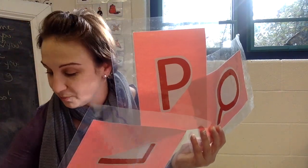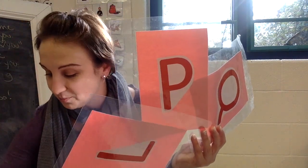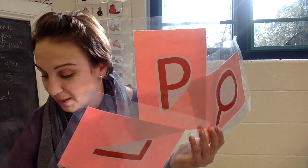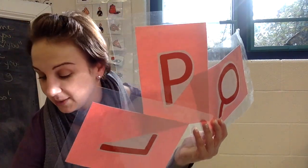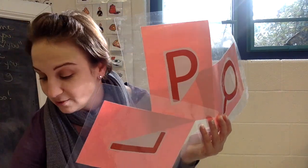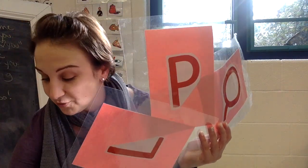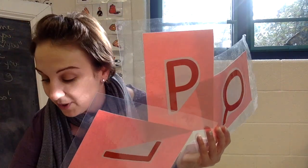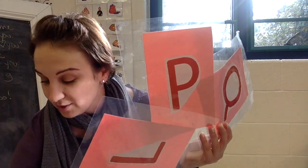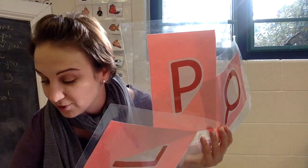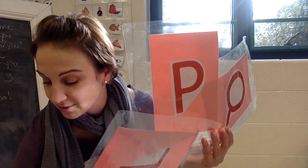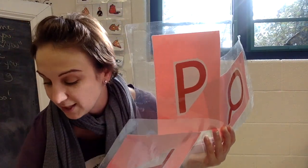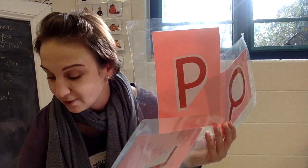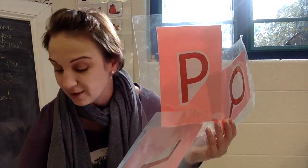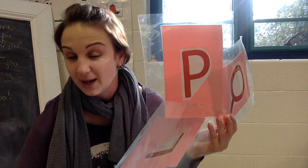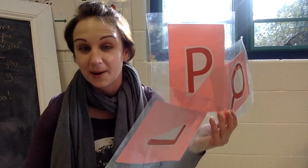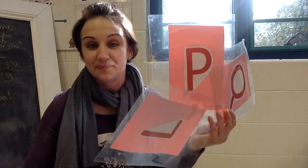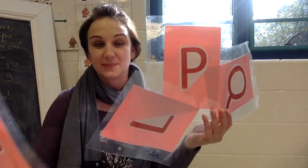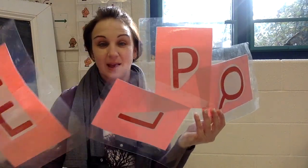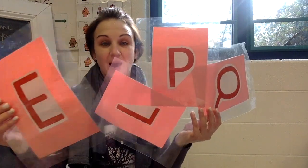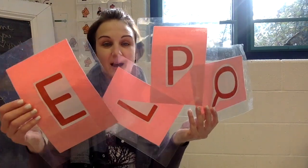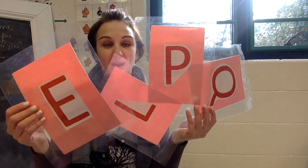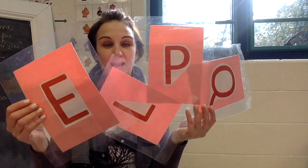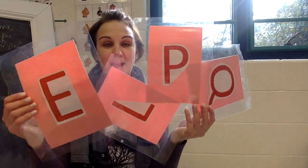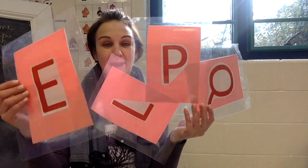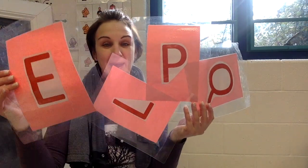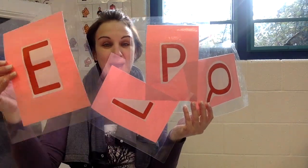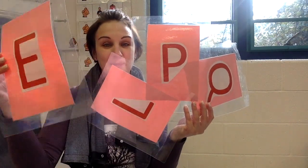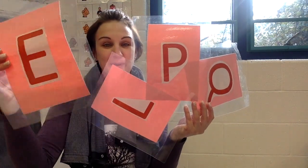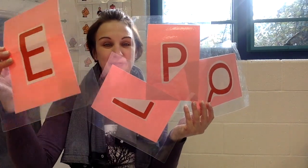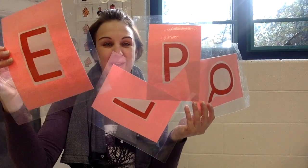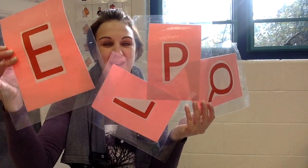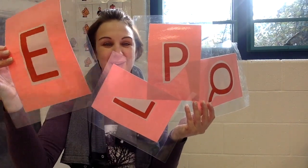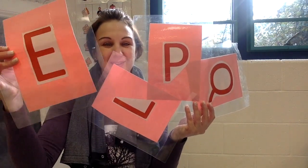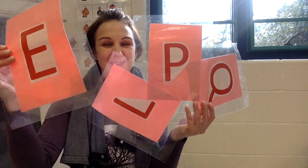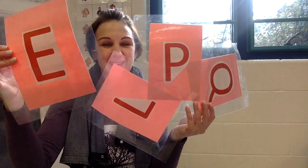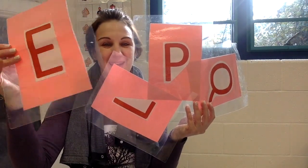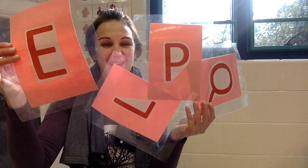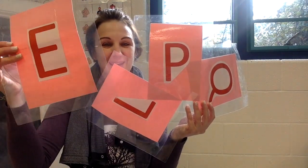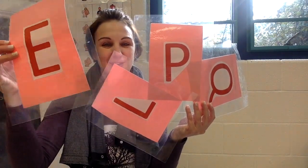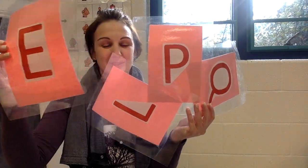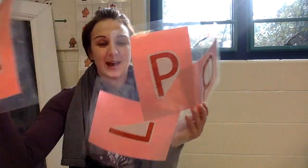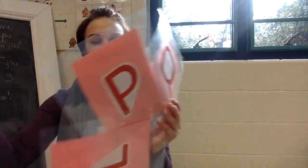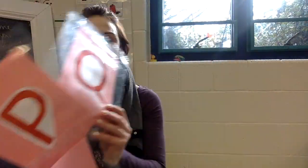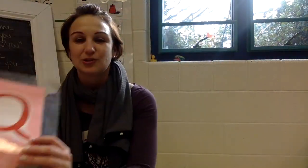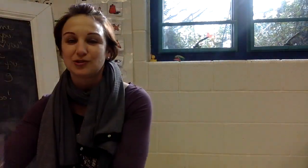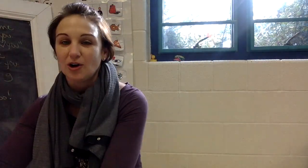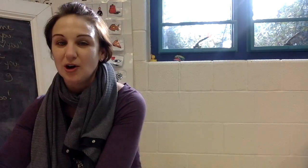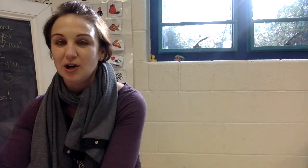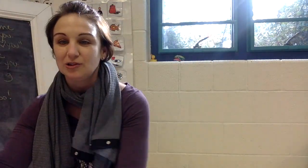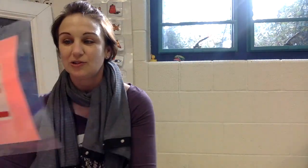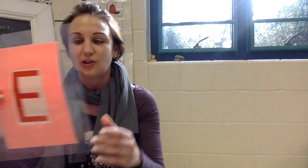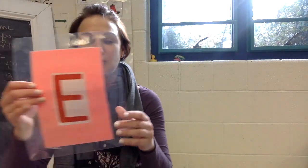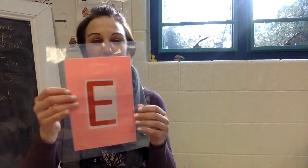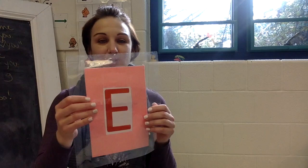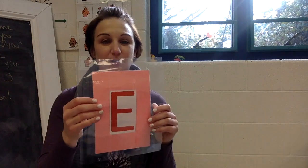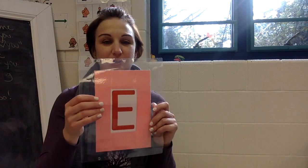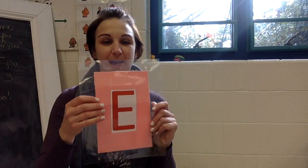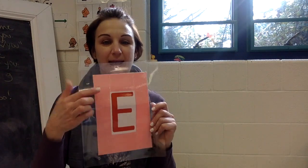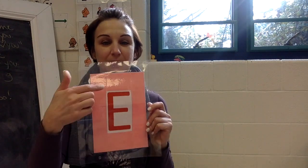at least find her letter. Emma found the letter that starts her name.